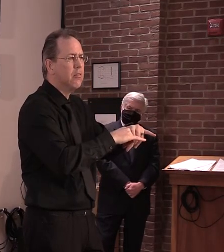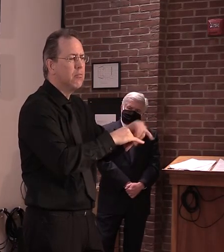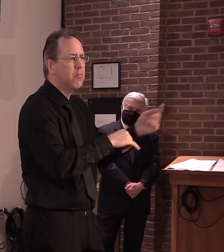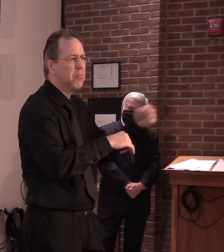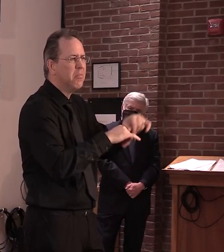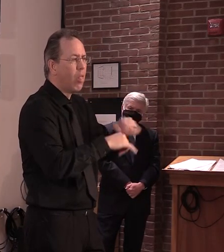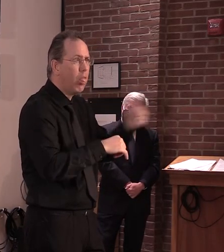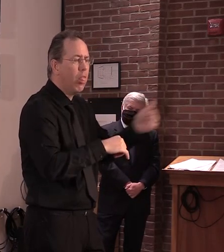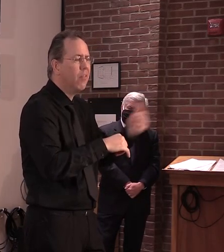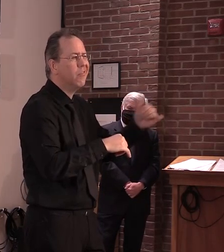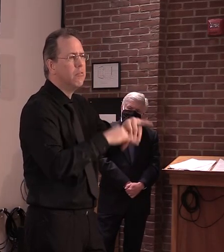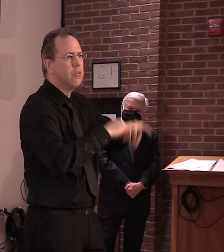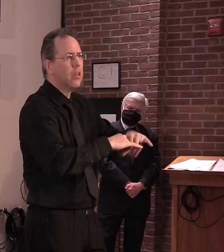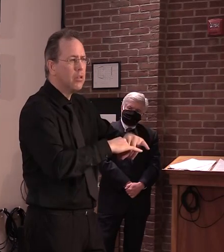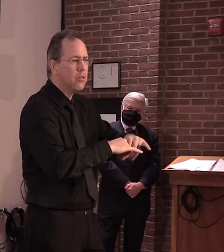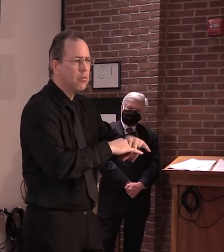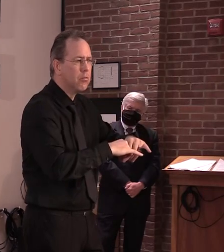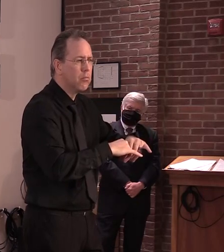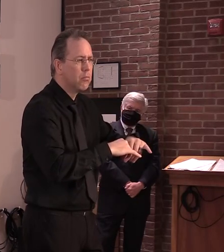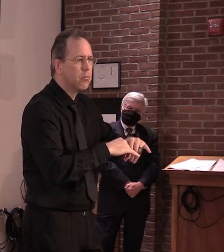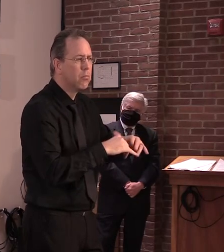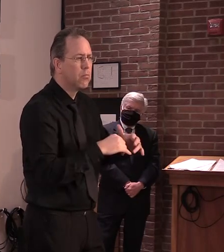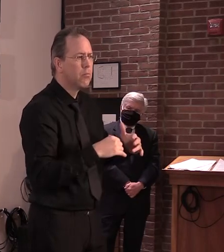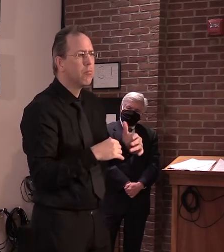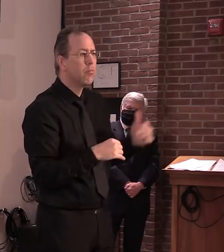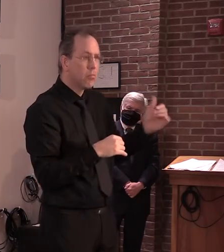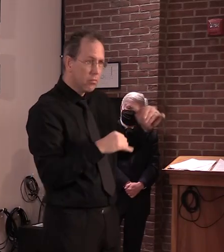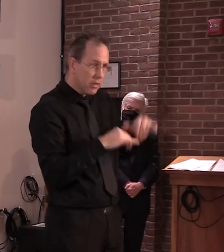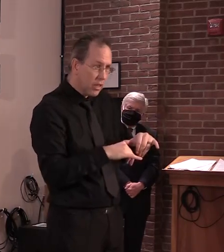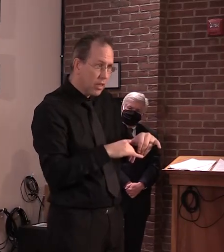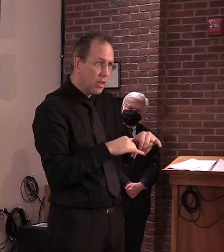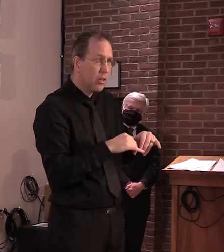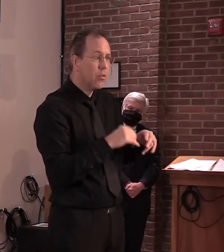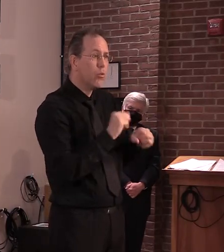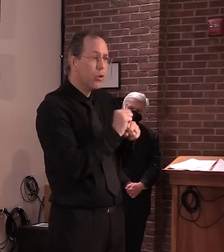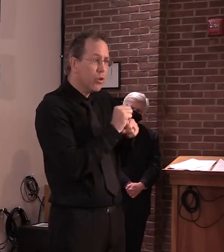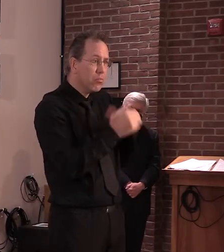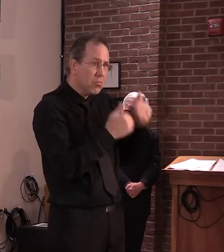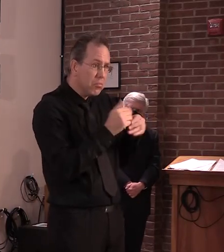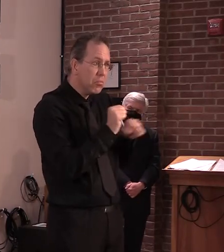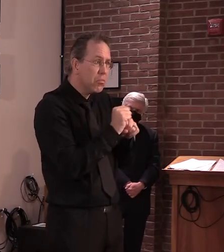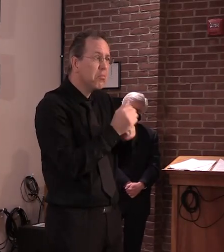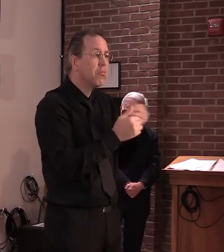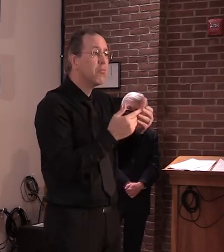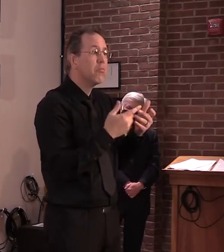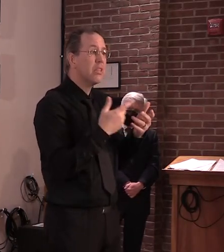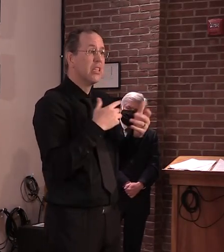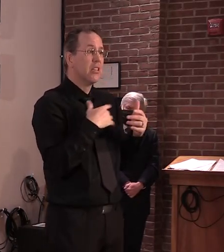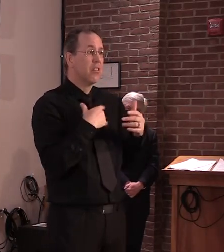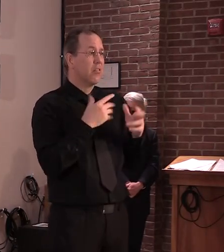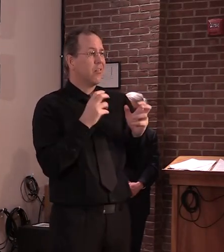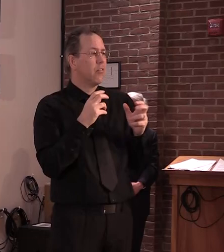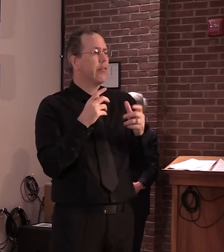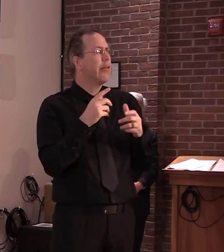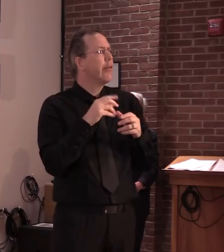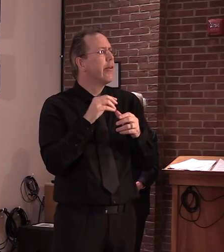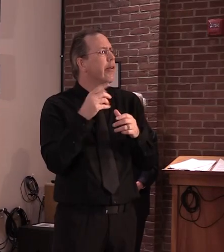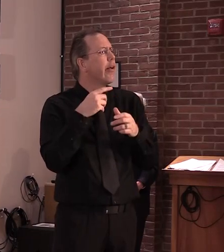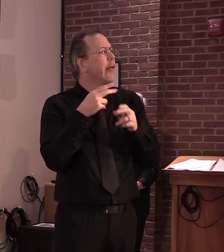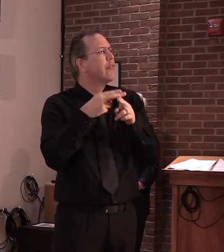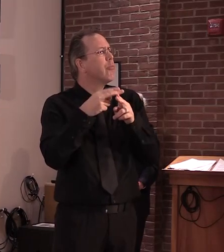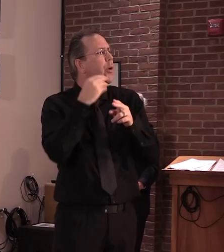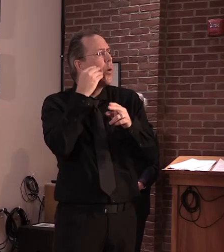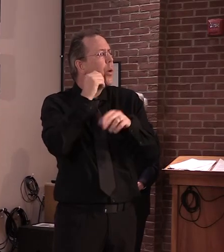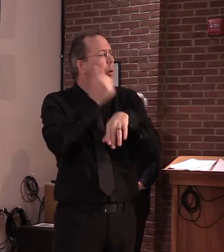So if they're coming into the state and they're staying a while, have they already quarantined for 14 days? Well, that's our